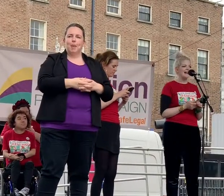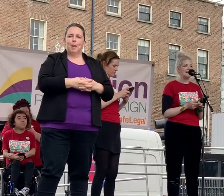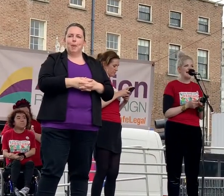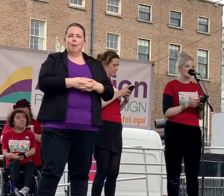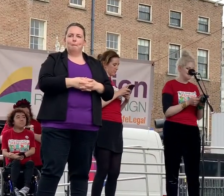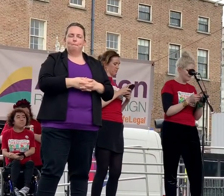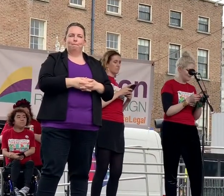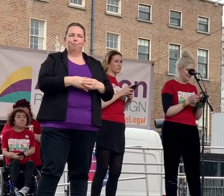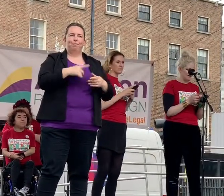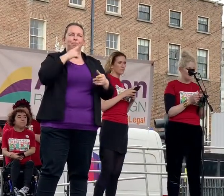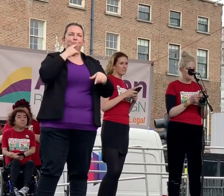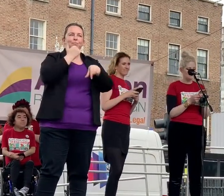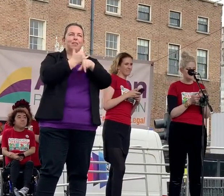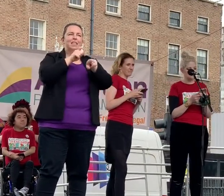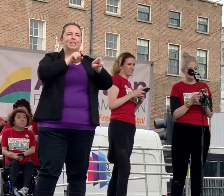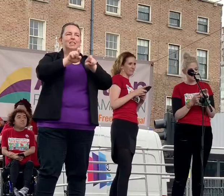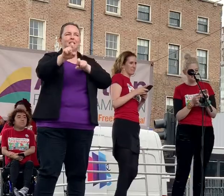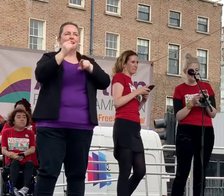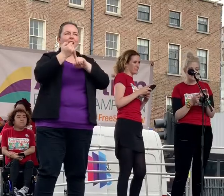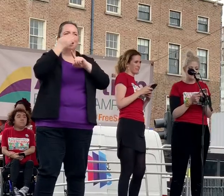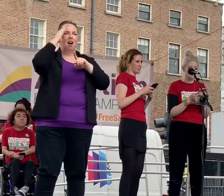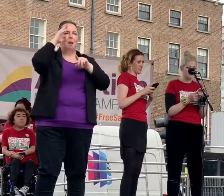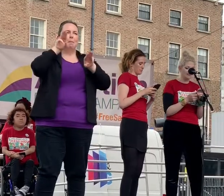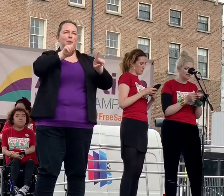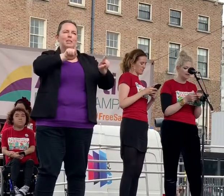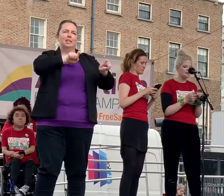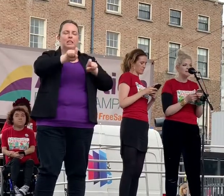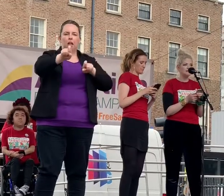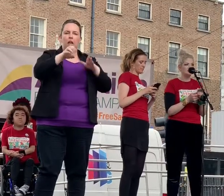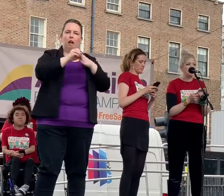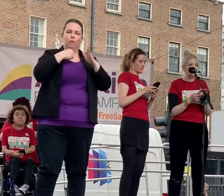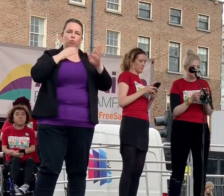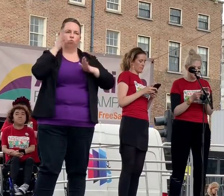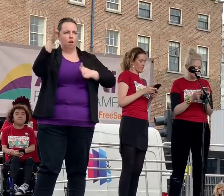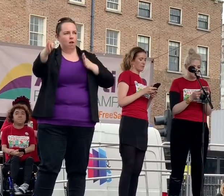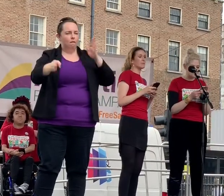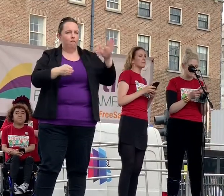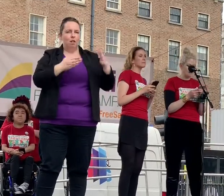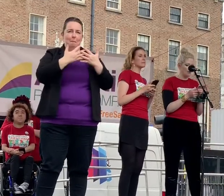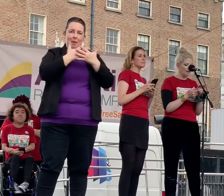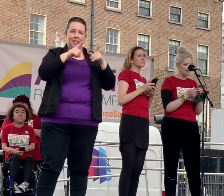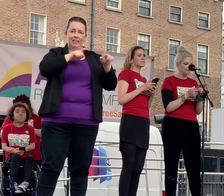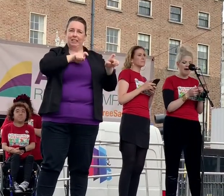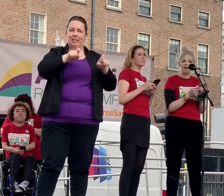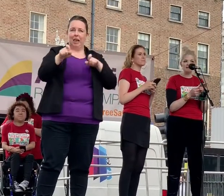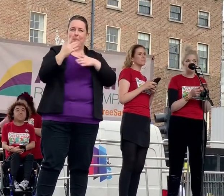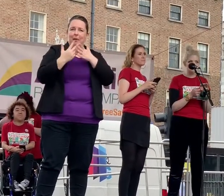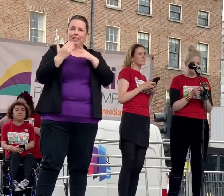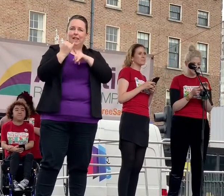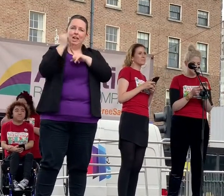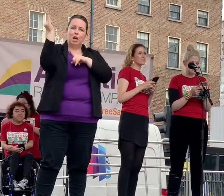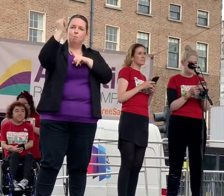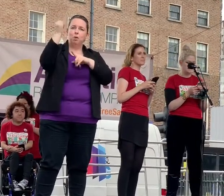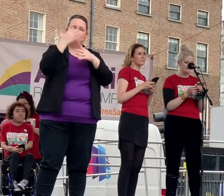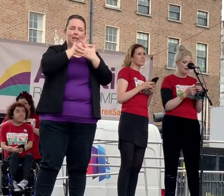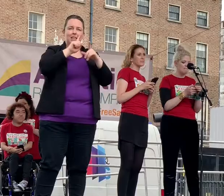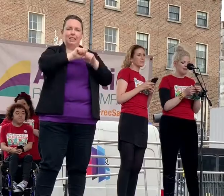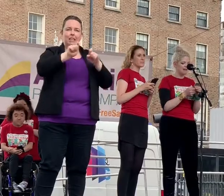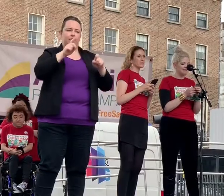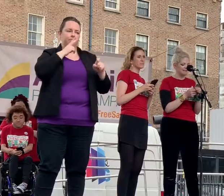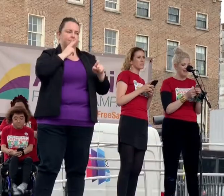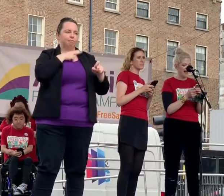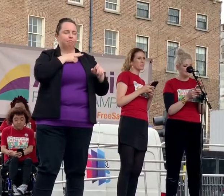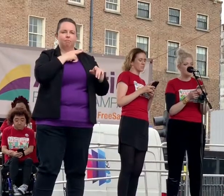And yet, in Ireland, people still have to travel. Many are still bleeding in airports. Many are still stigmatised.